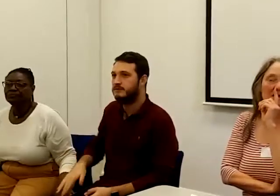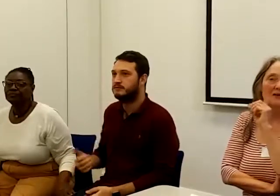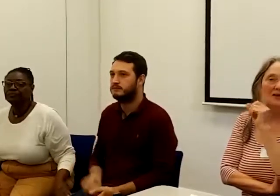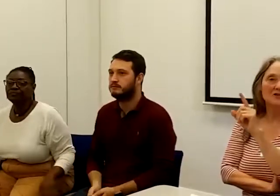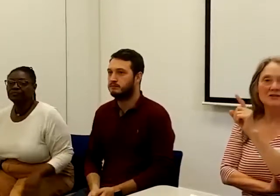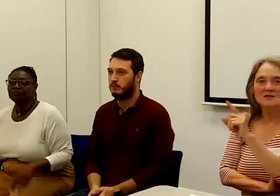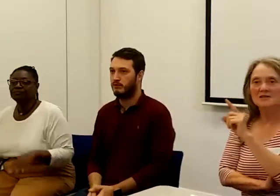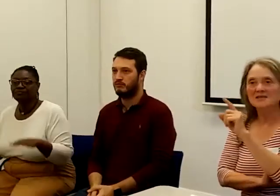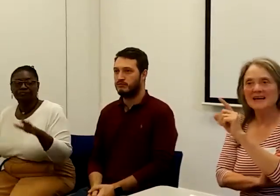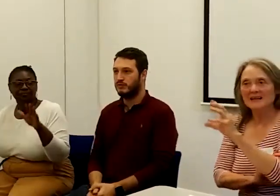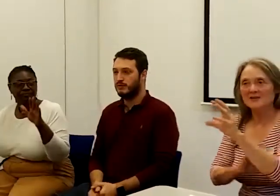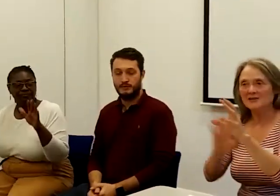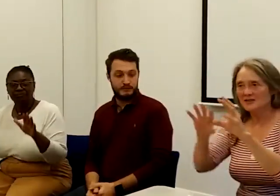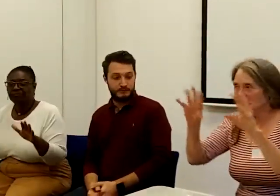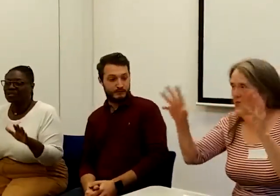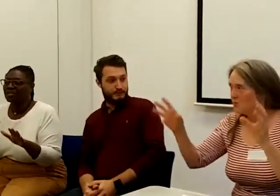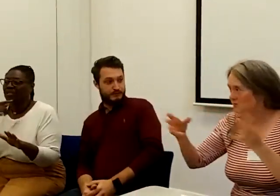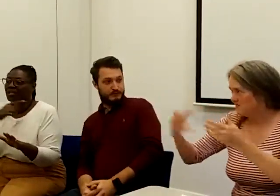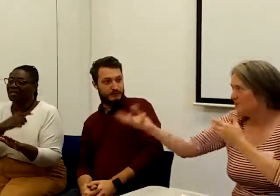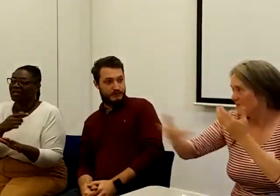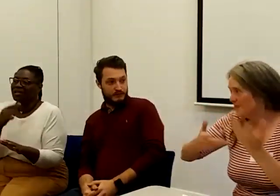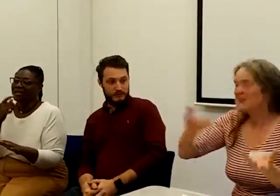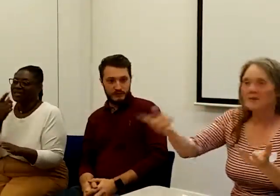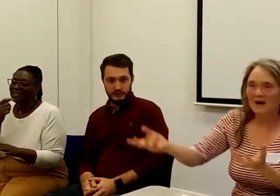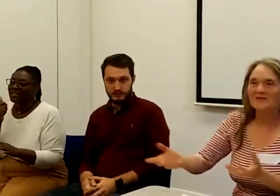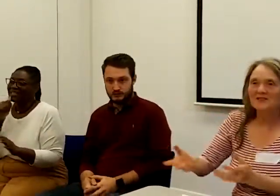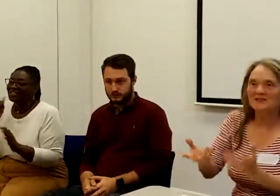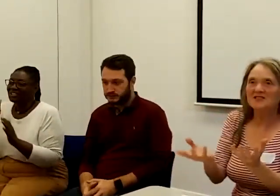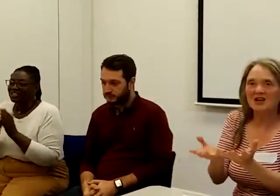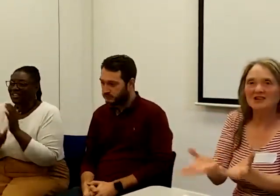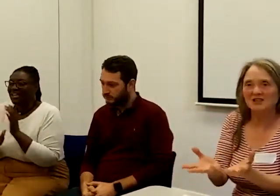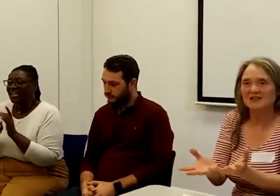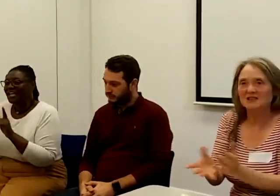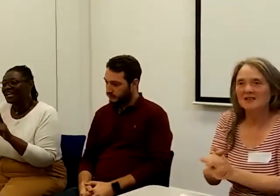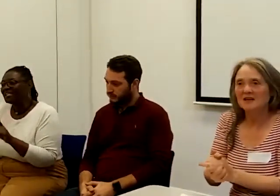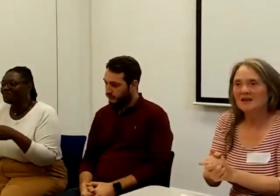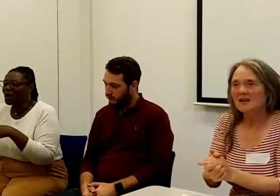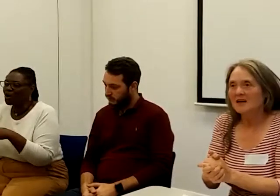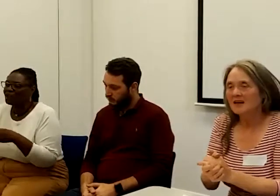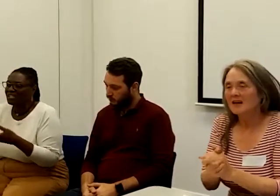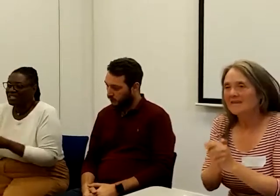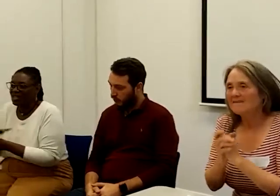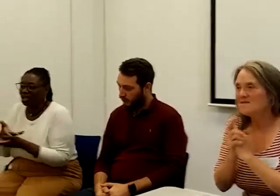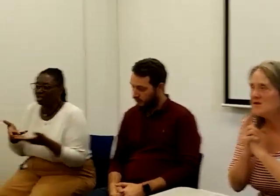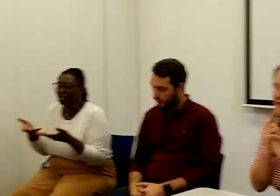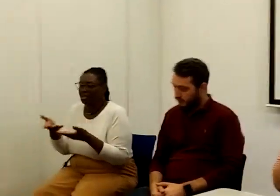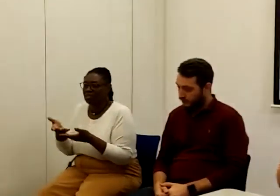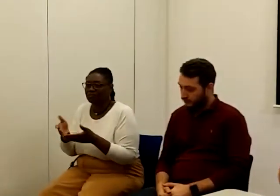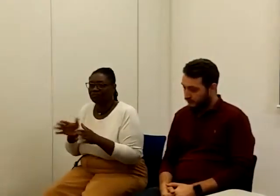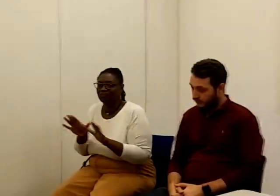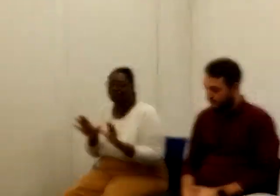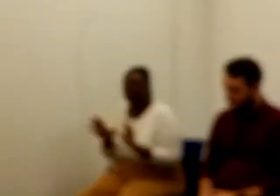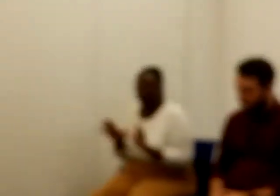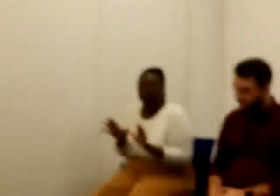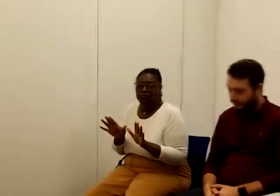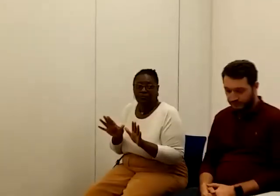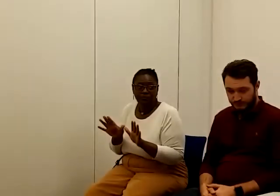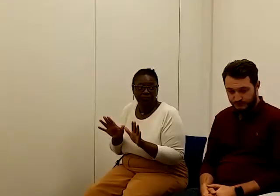Can I just say, just as part of the discussion, that, I mean, obviously you